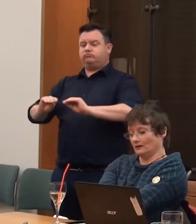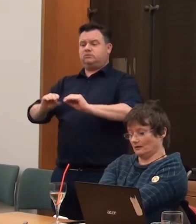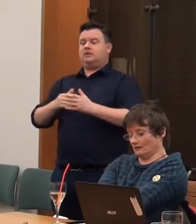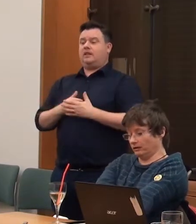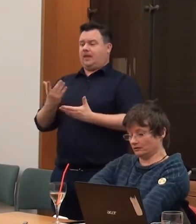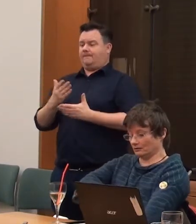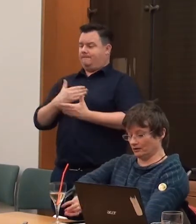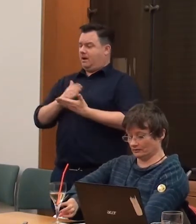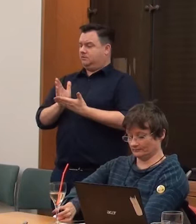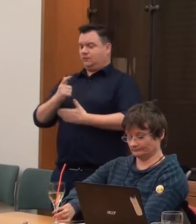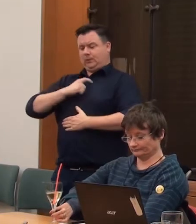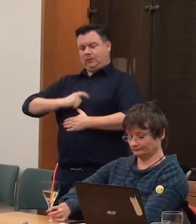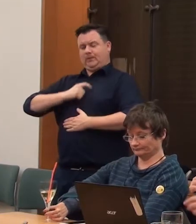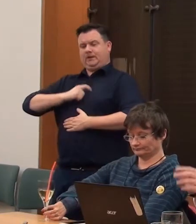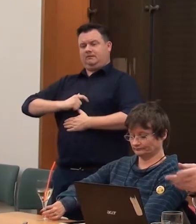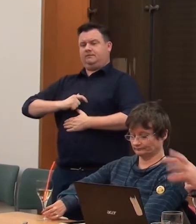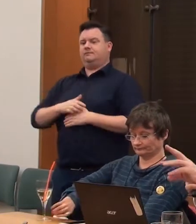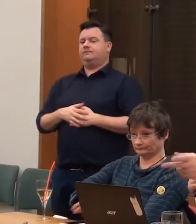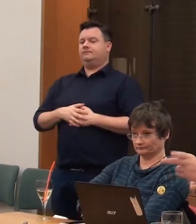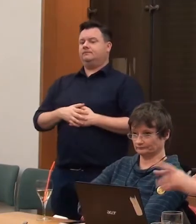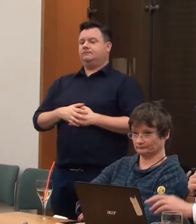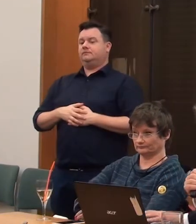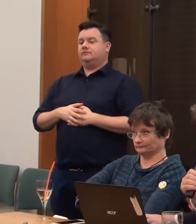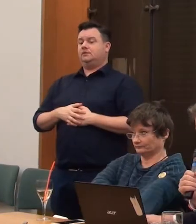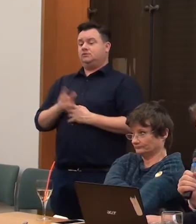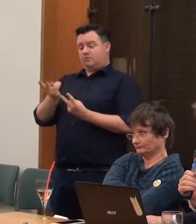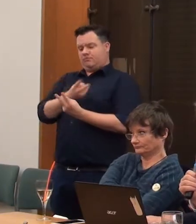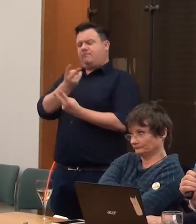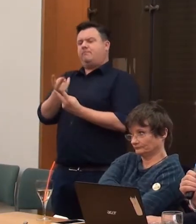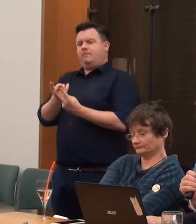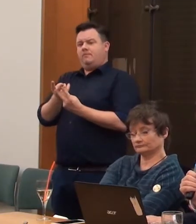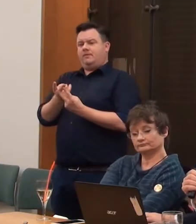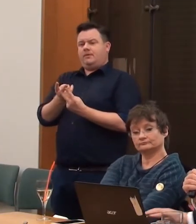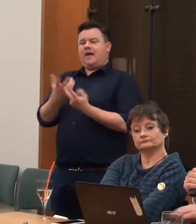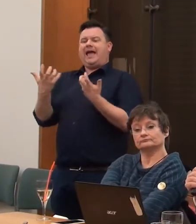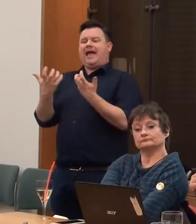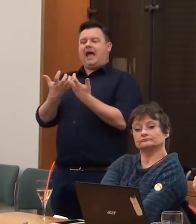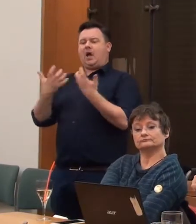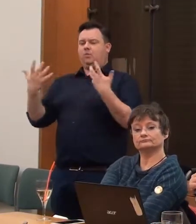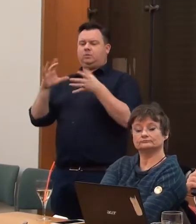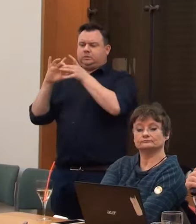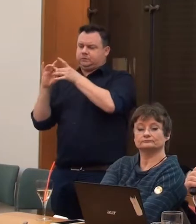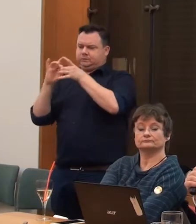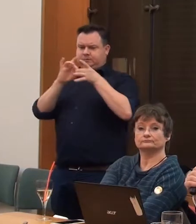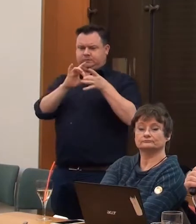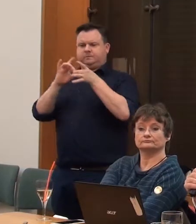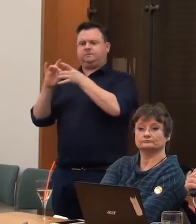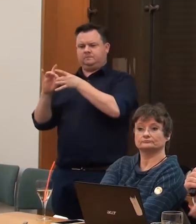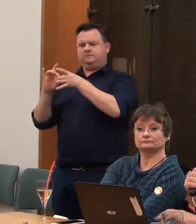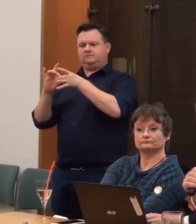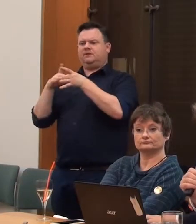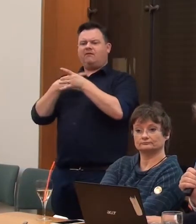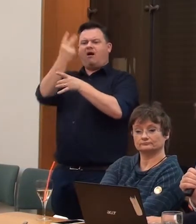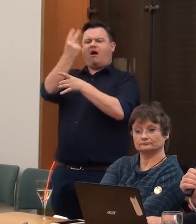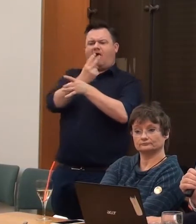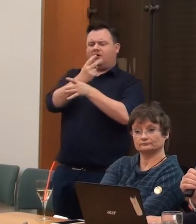part of the human condition. And so those two things really, how do they interplay? And how